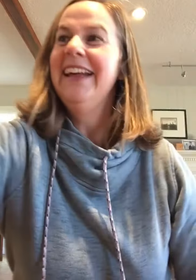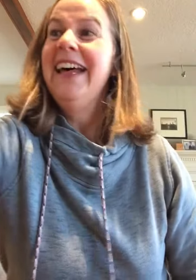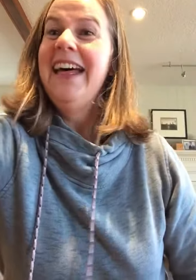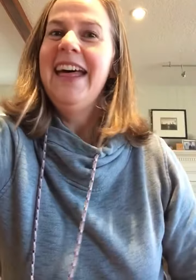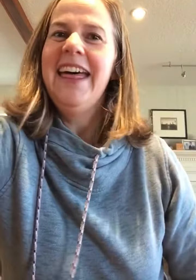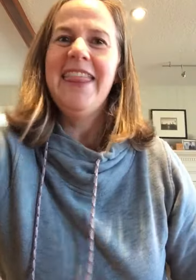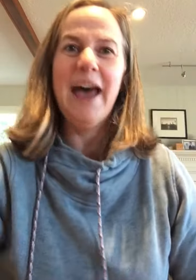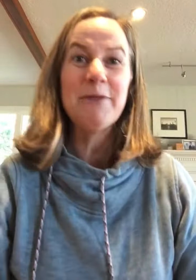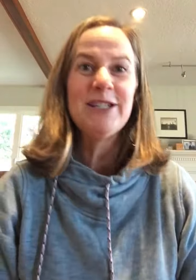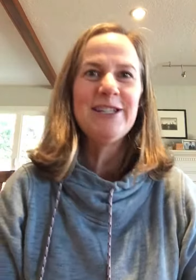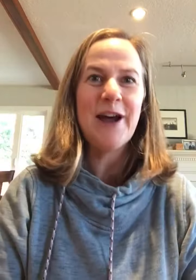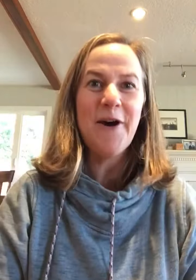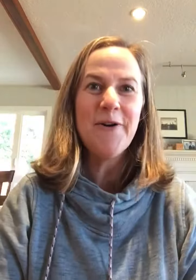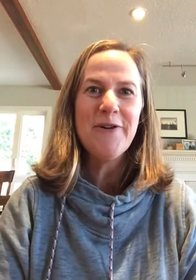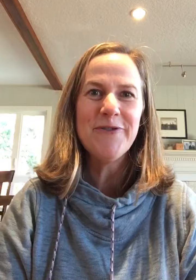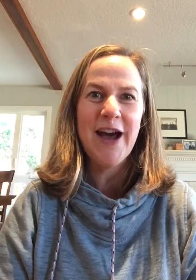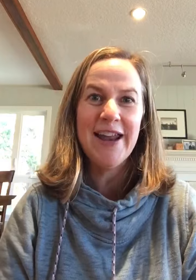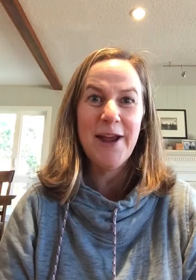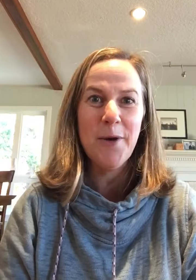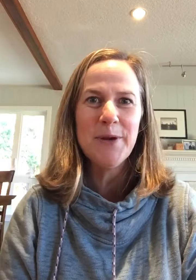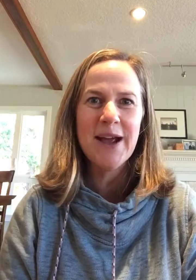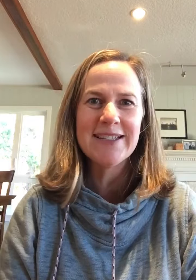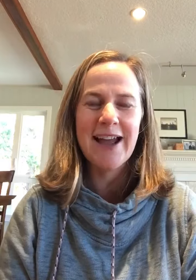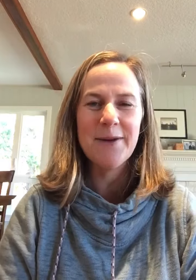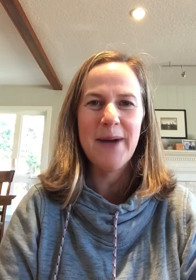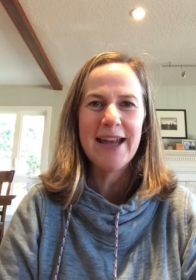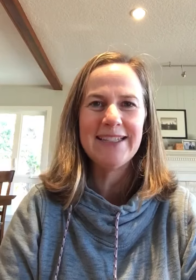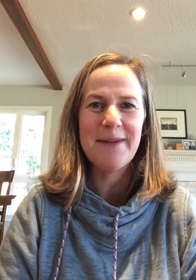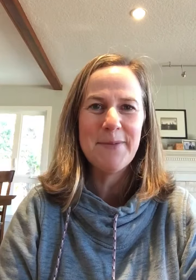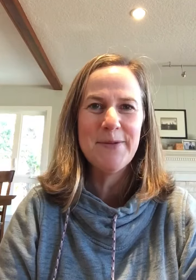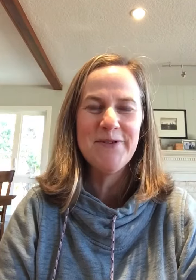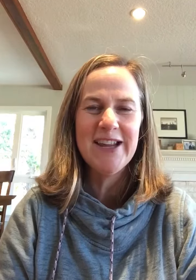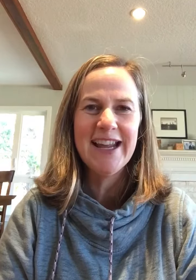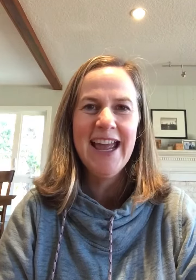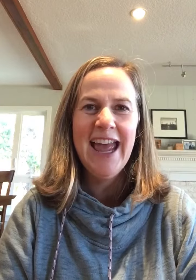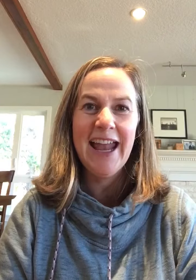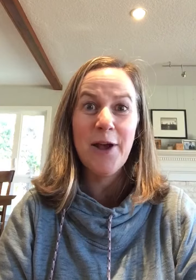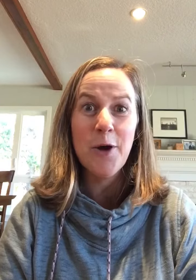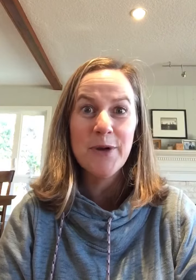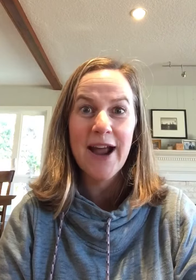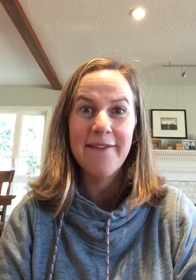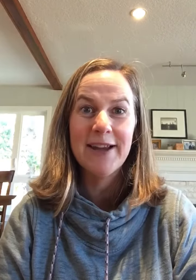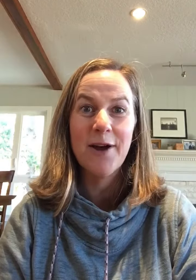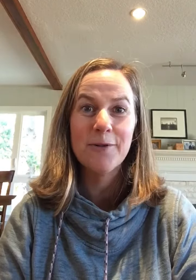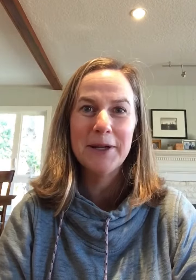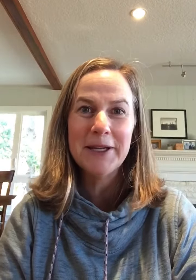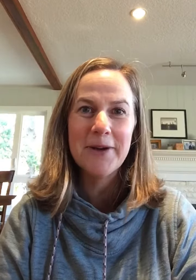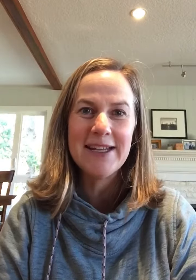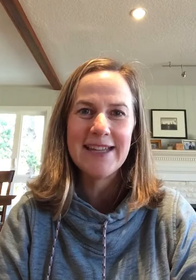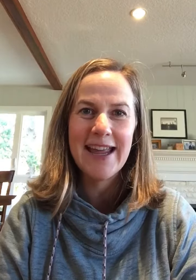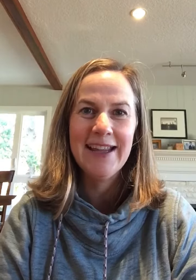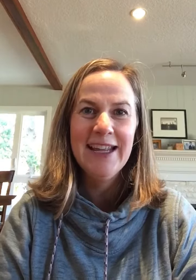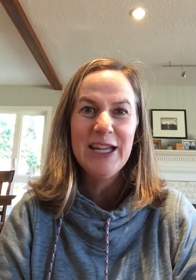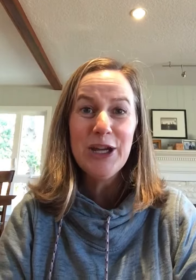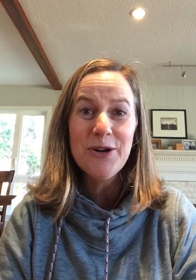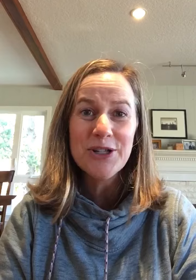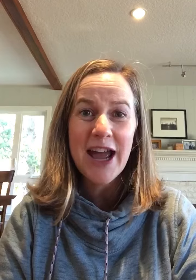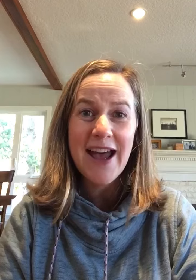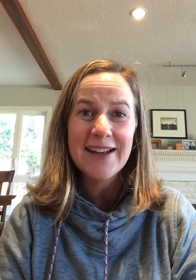That was so fun. I hope you guys got your bodies up and moving. And I hope you're having a really great day. Huge hugs!